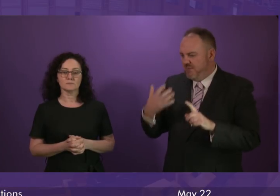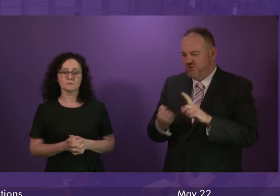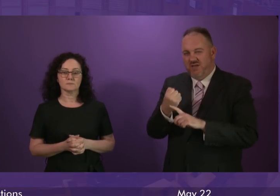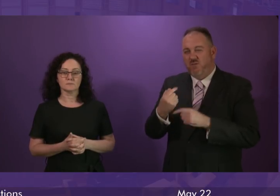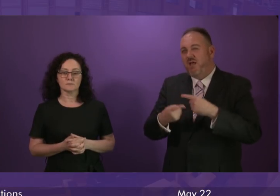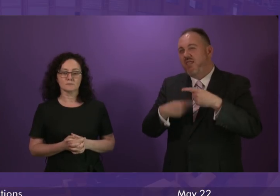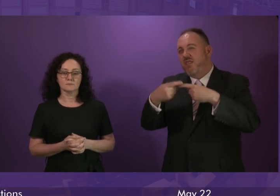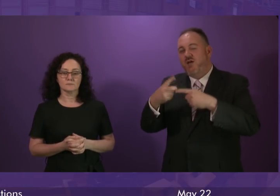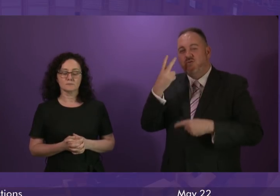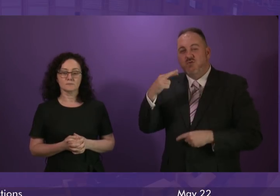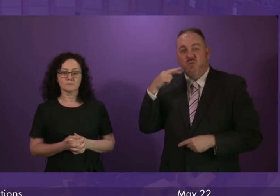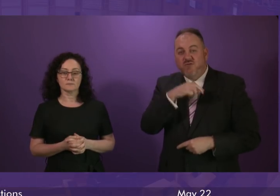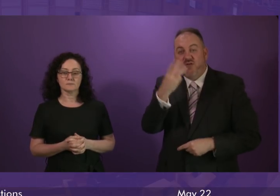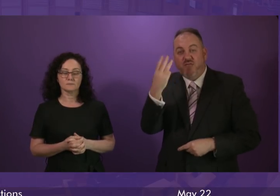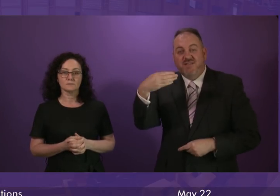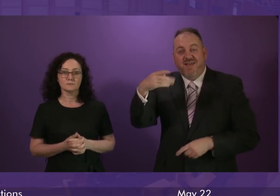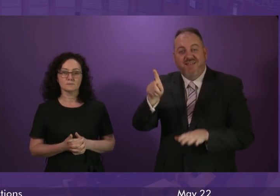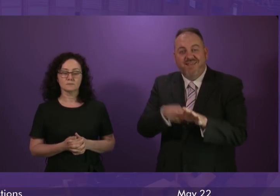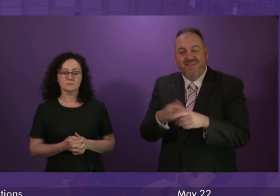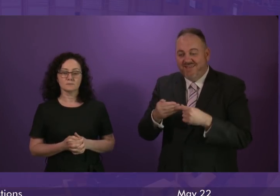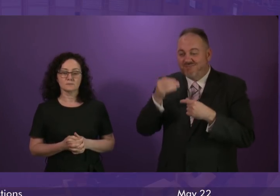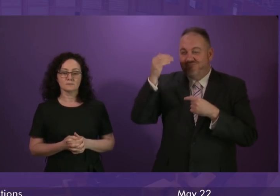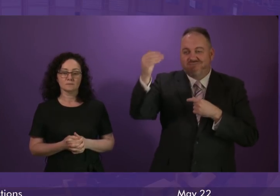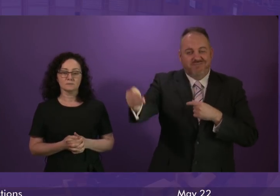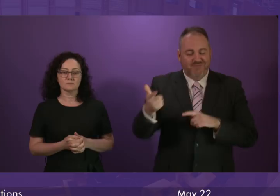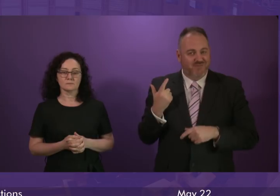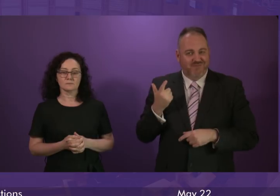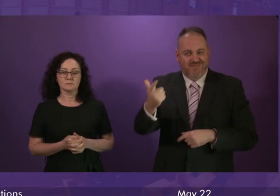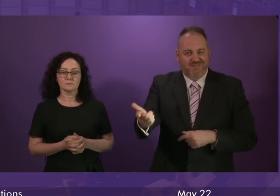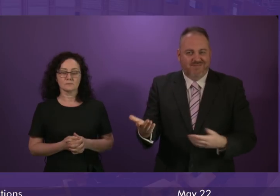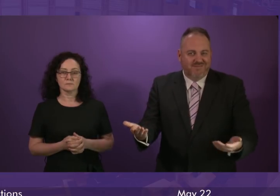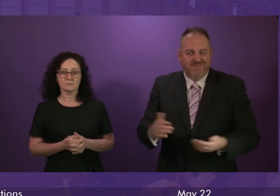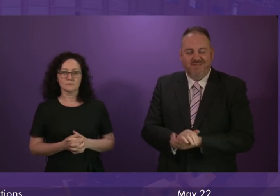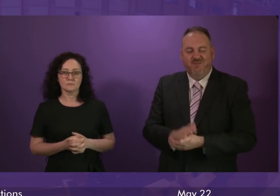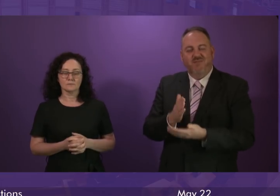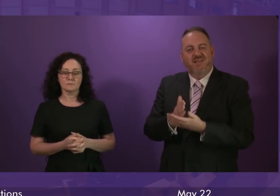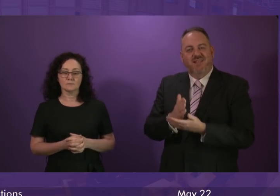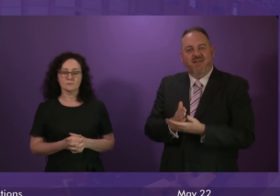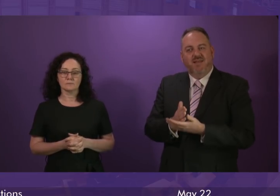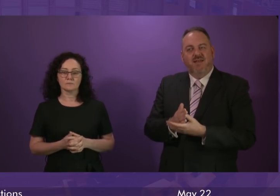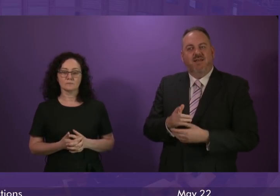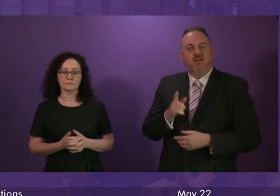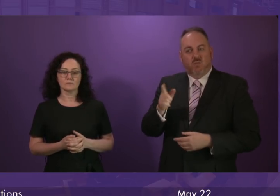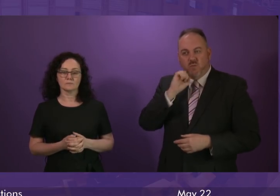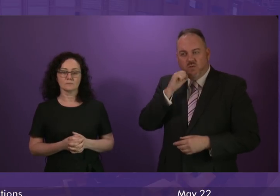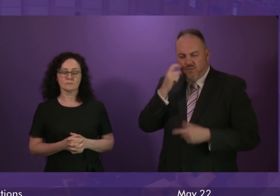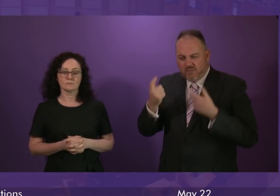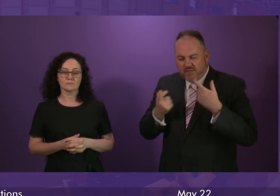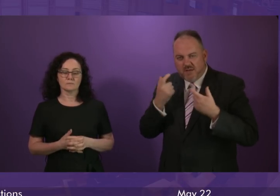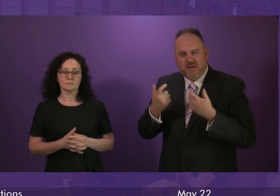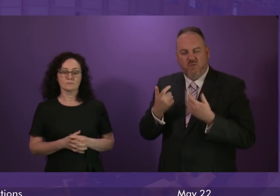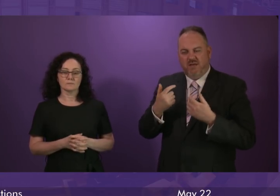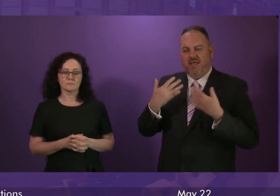239 years. Will the First Minister agree with the Scottish Conservatives and consider investigating the use of air quality